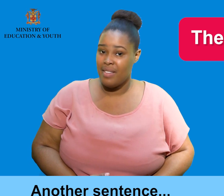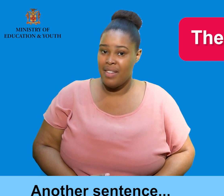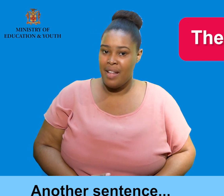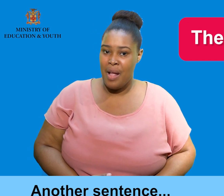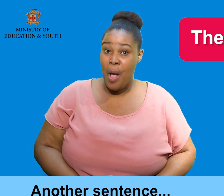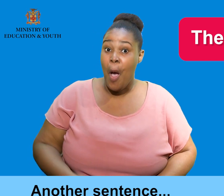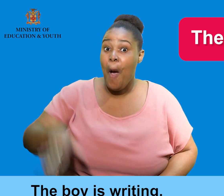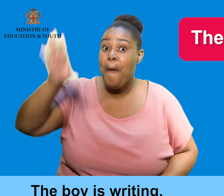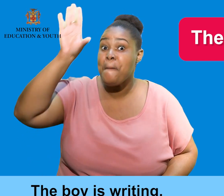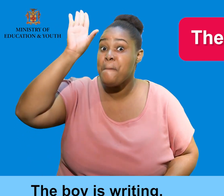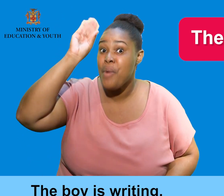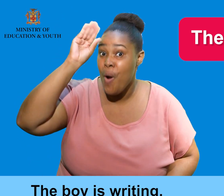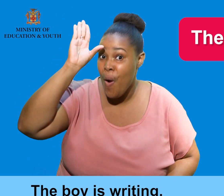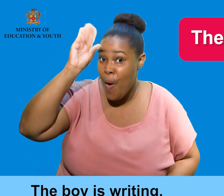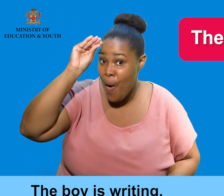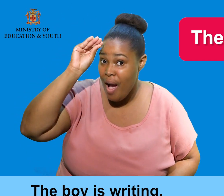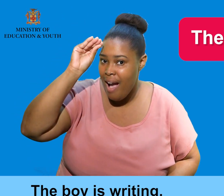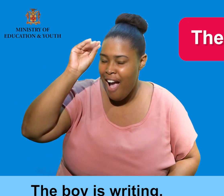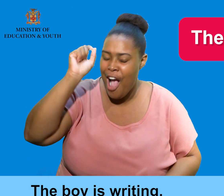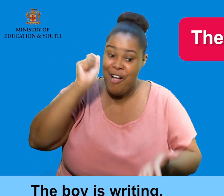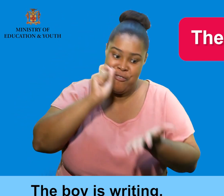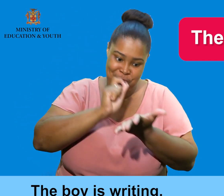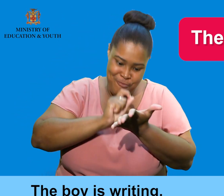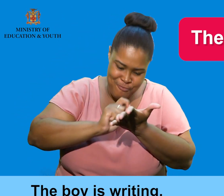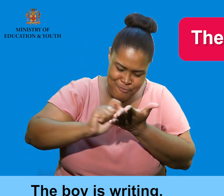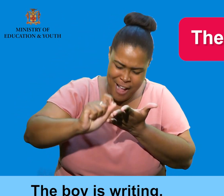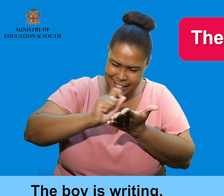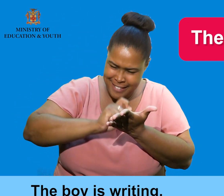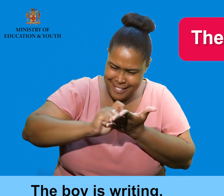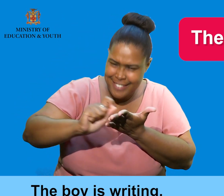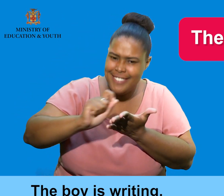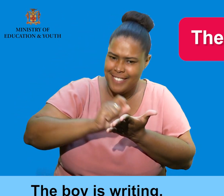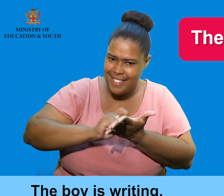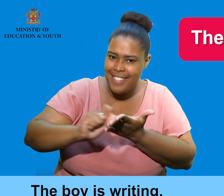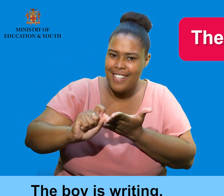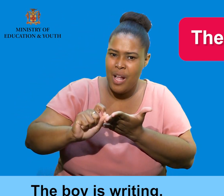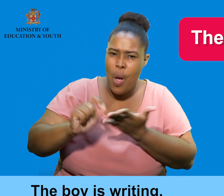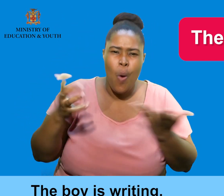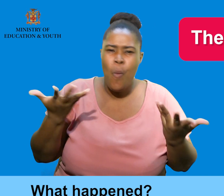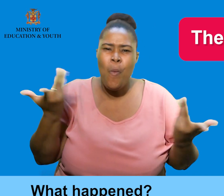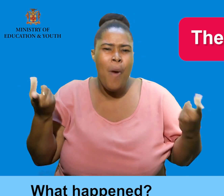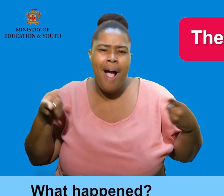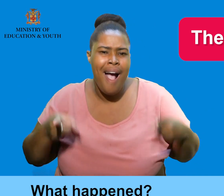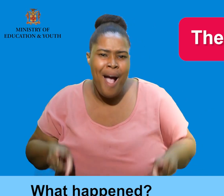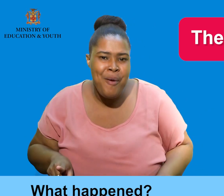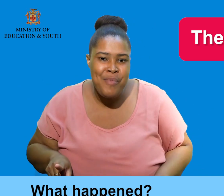The boy is writing. What happened?